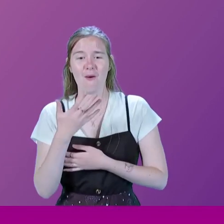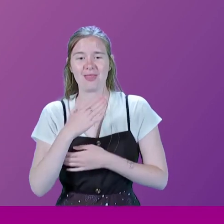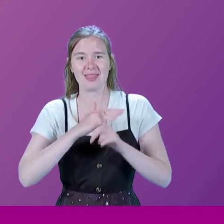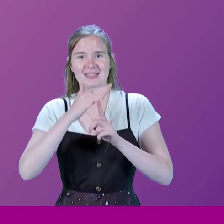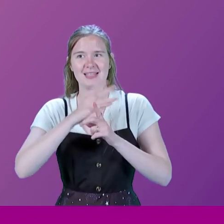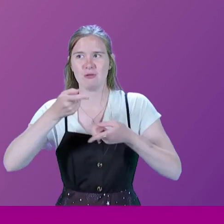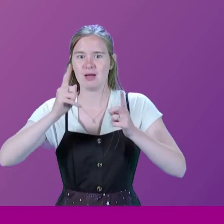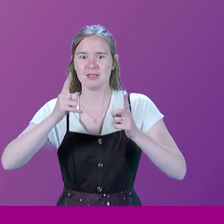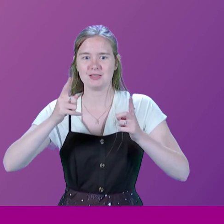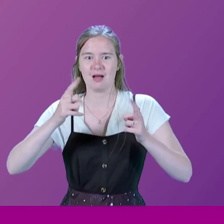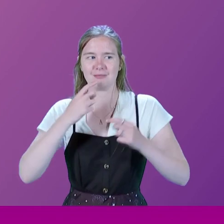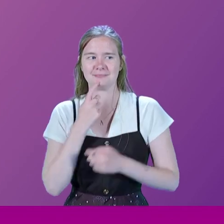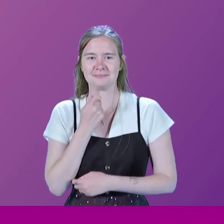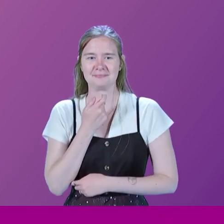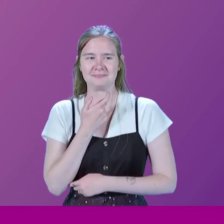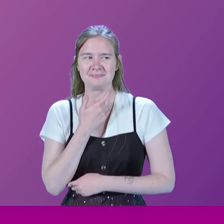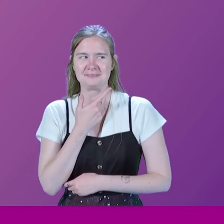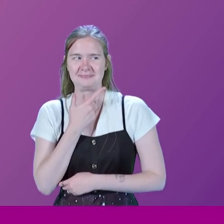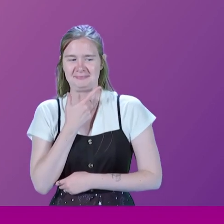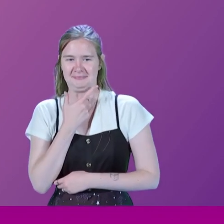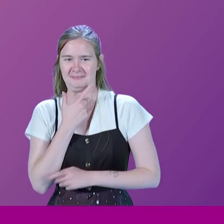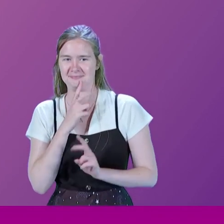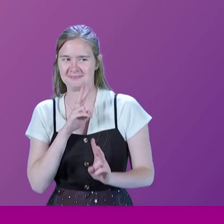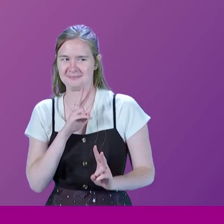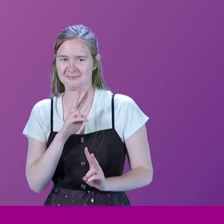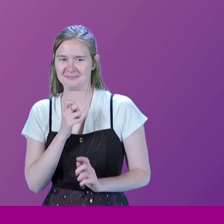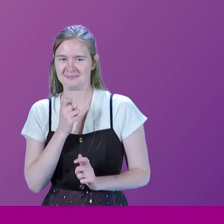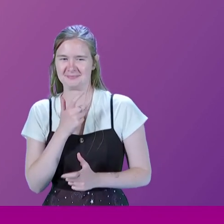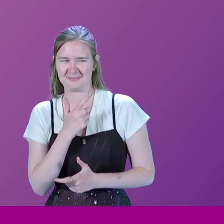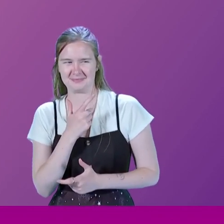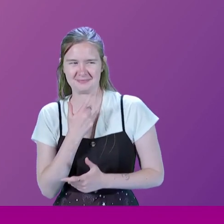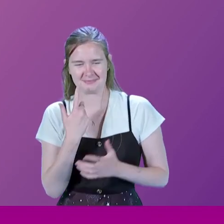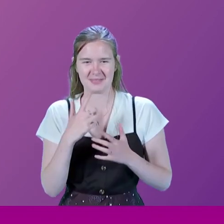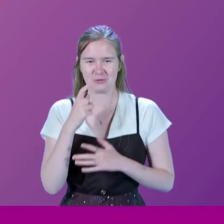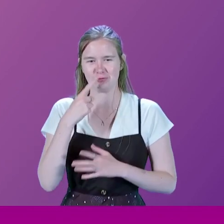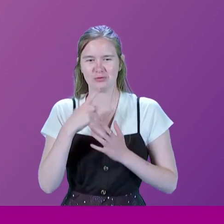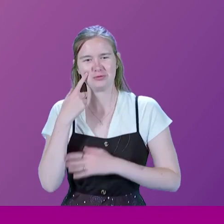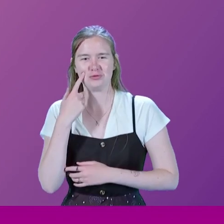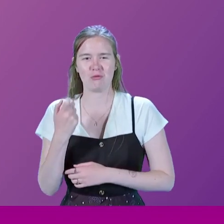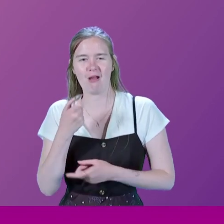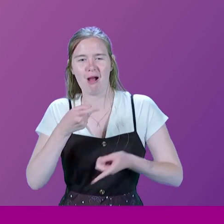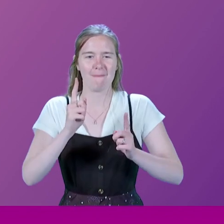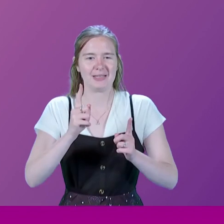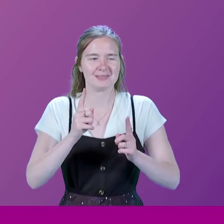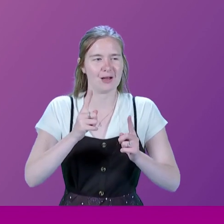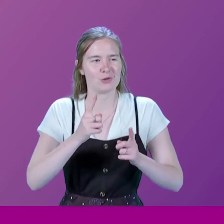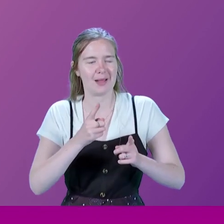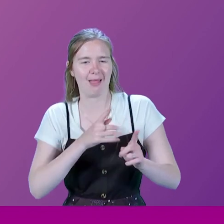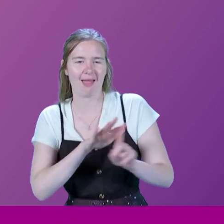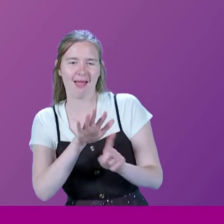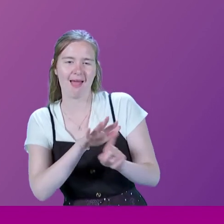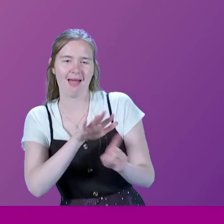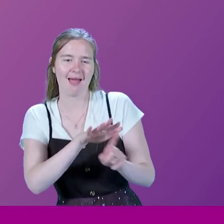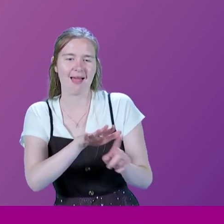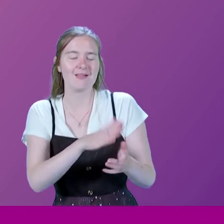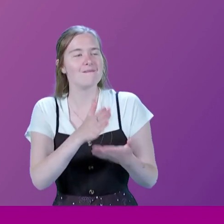ministers around smirking. Because this smart-aleck junior minister was being humiliated in this way. So, was a